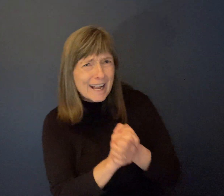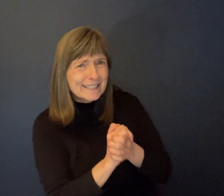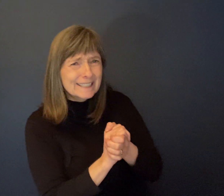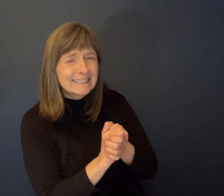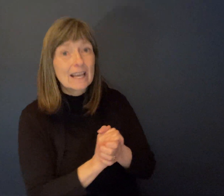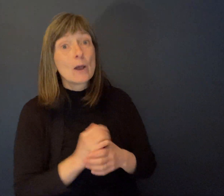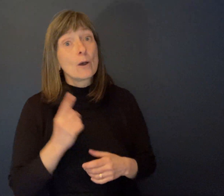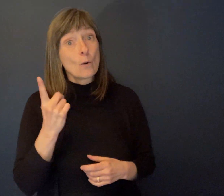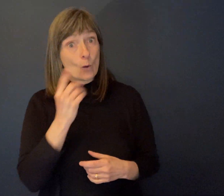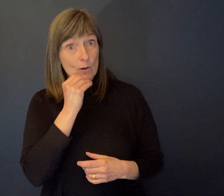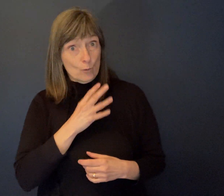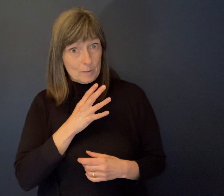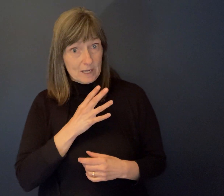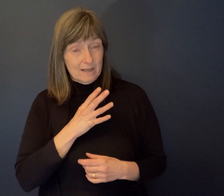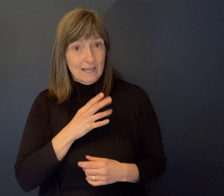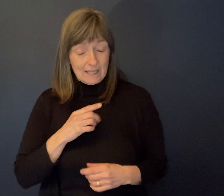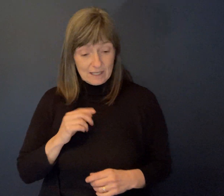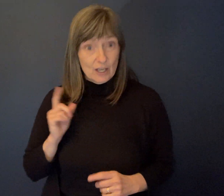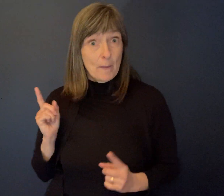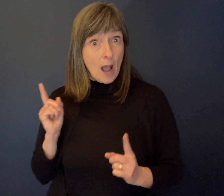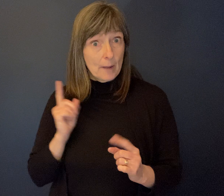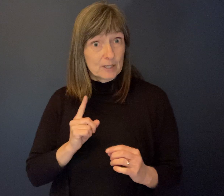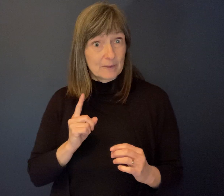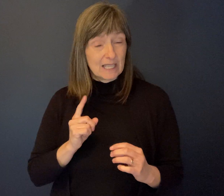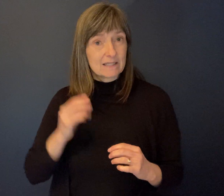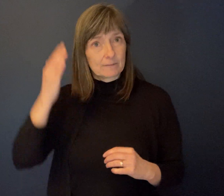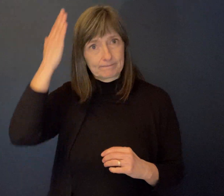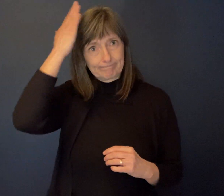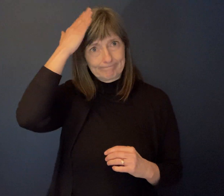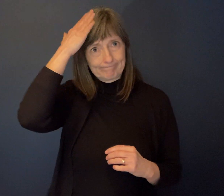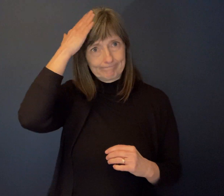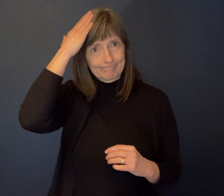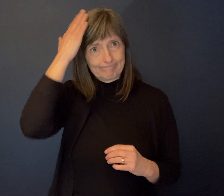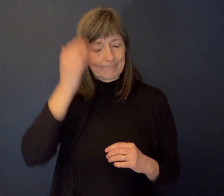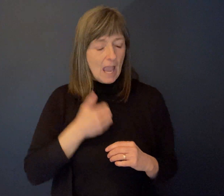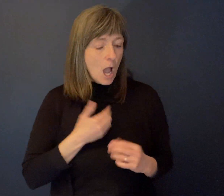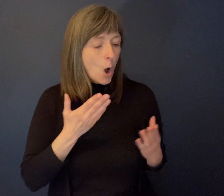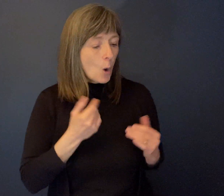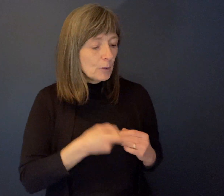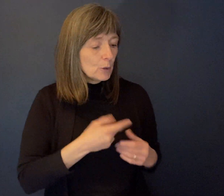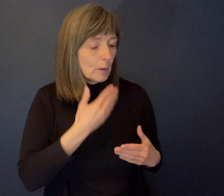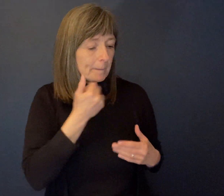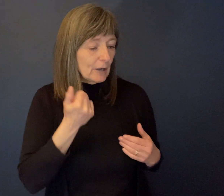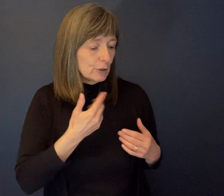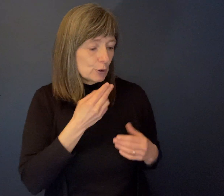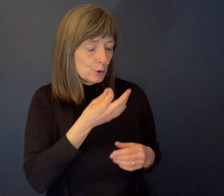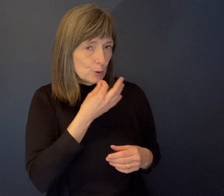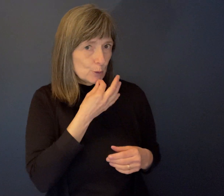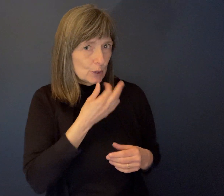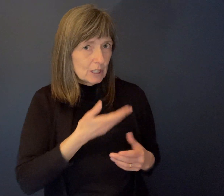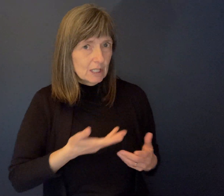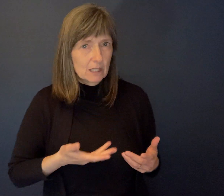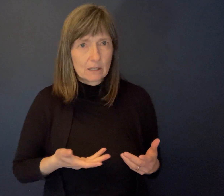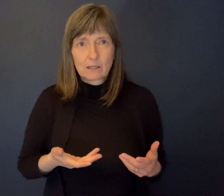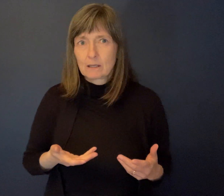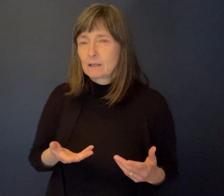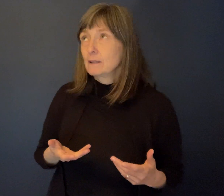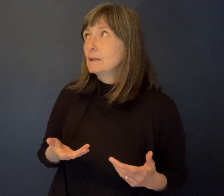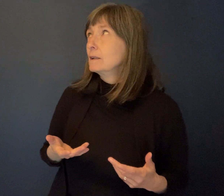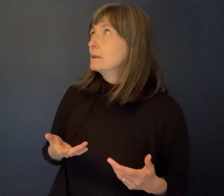and patted me on the head and said, I hope you get well soon. No, you know, I had just, I thought demonstrated that